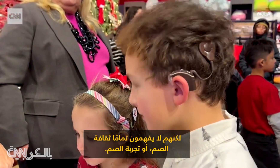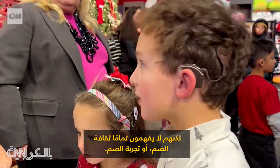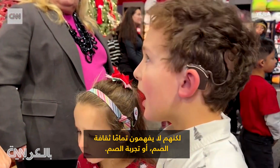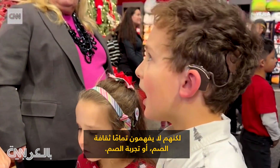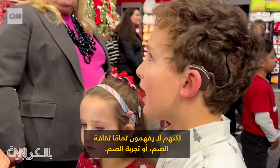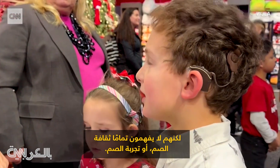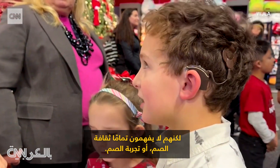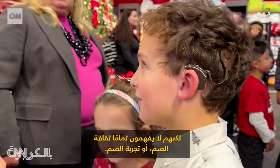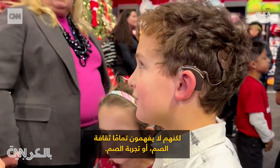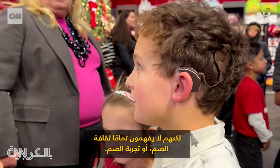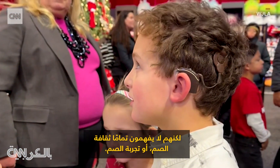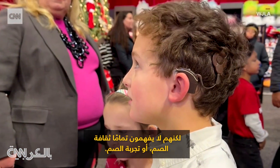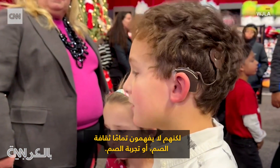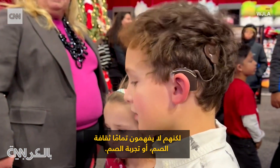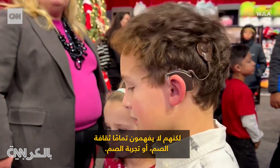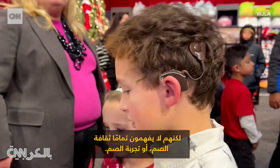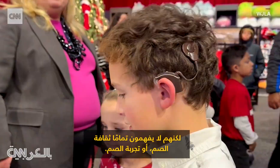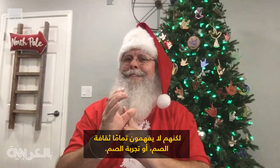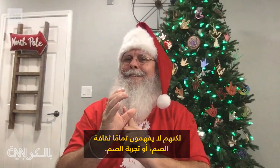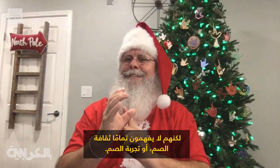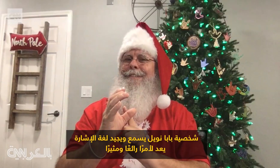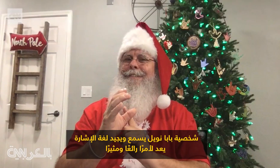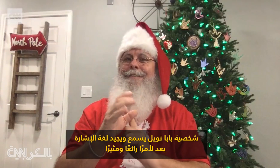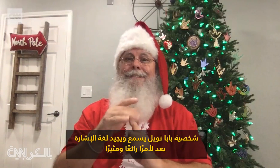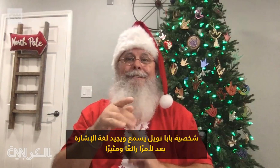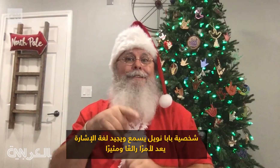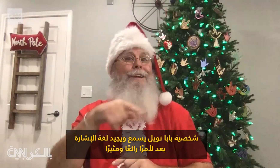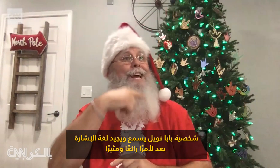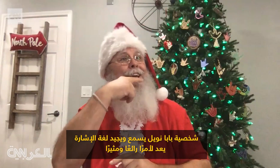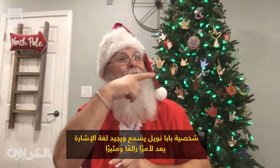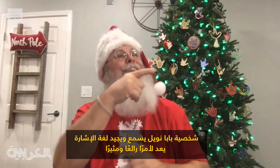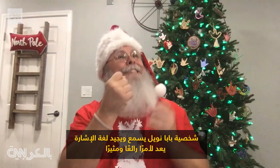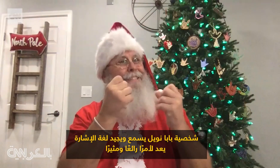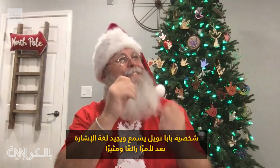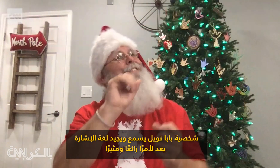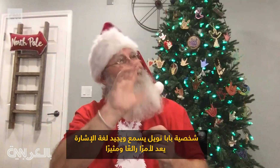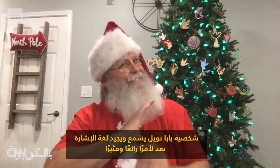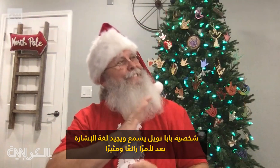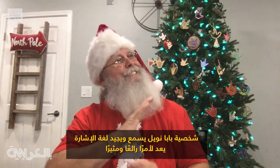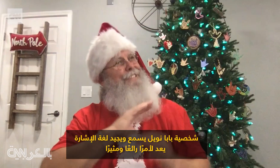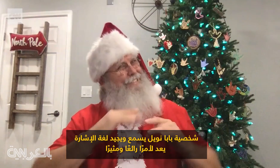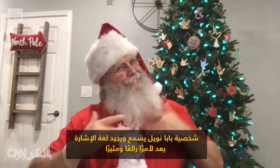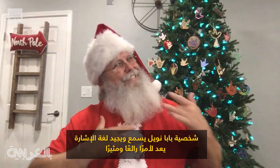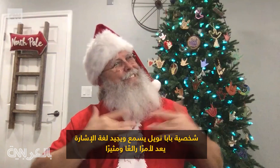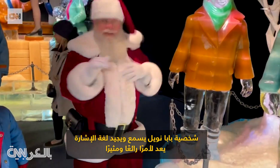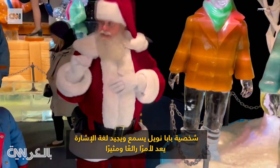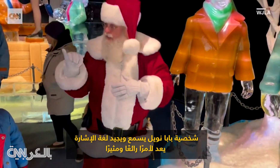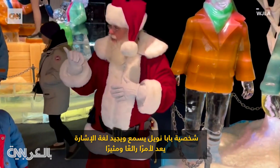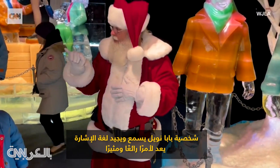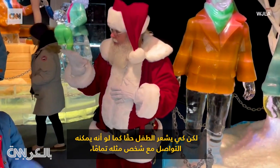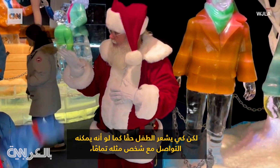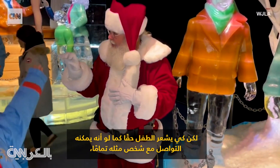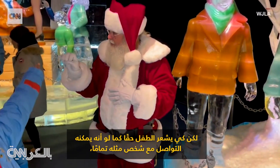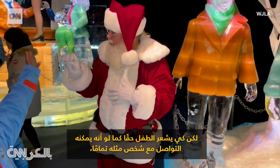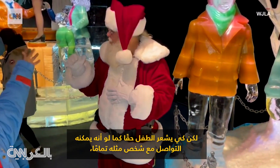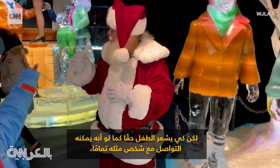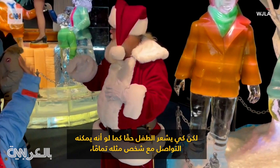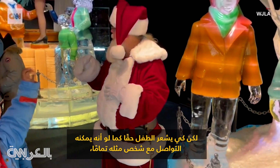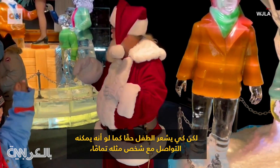culture or the deaf experience. A hearing Santa who can sign, that's wonderful. It's exciting. But where the kids are real